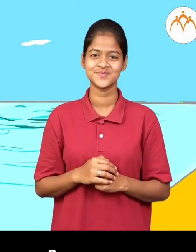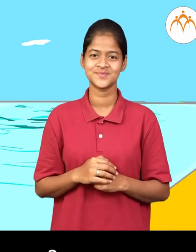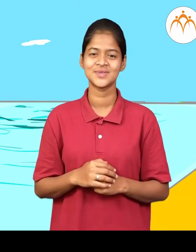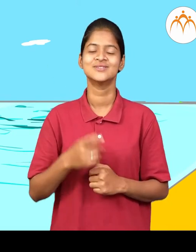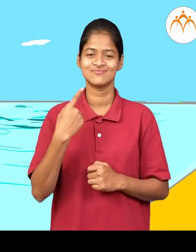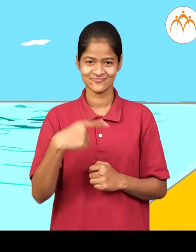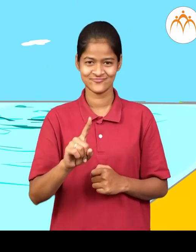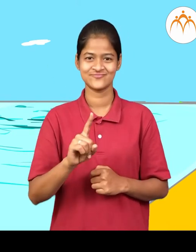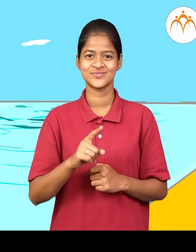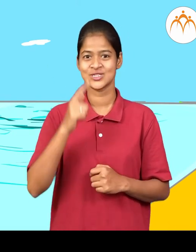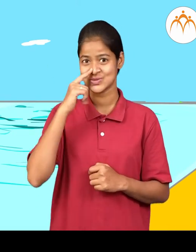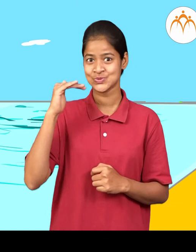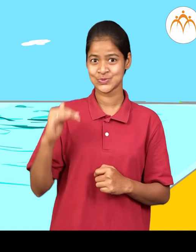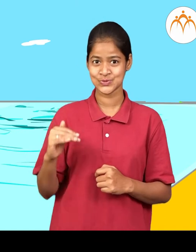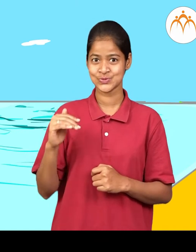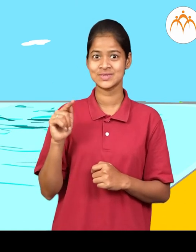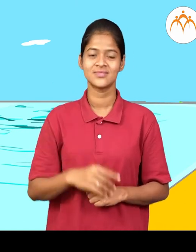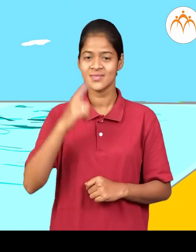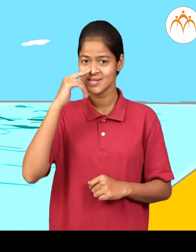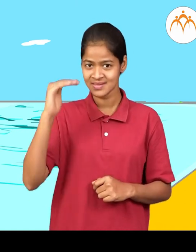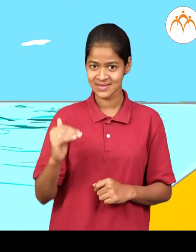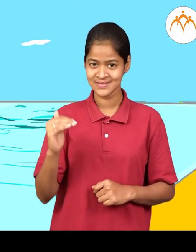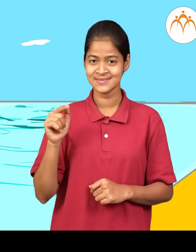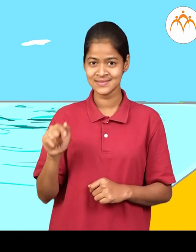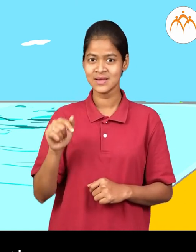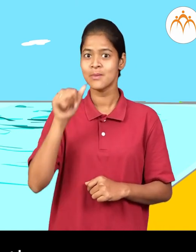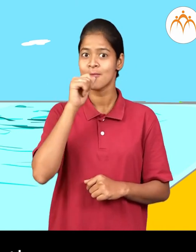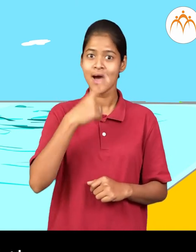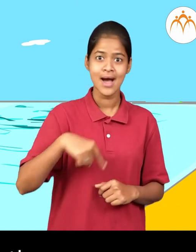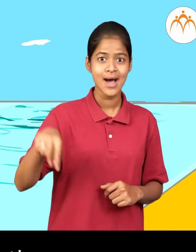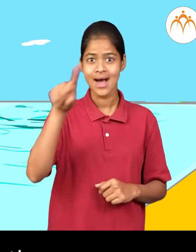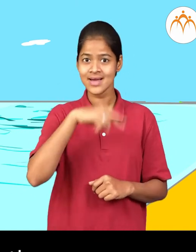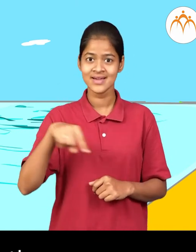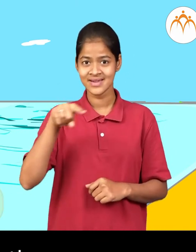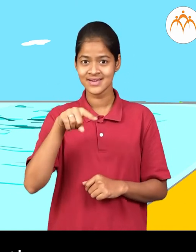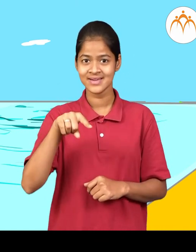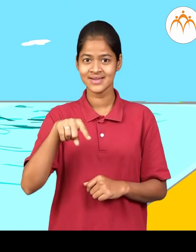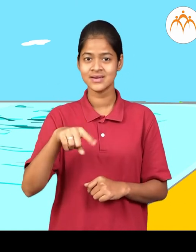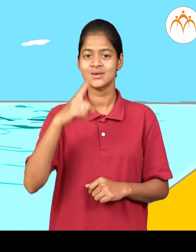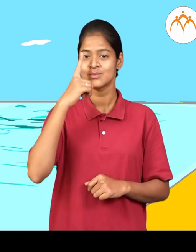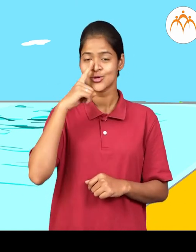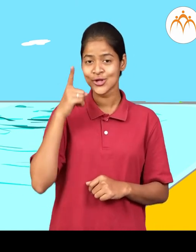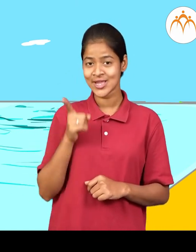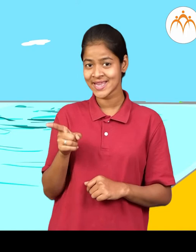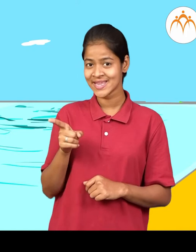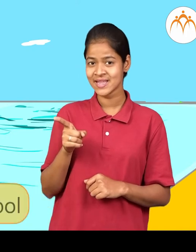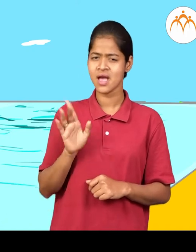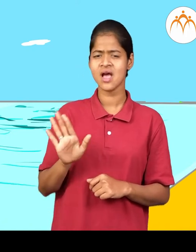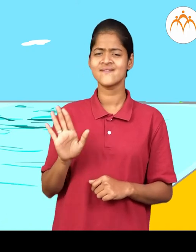a girl a pool that's right a girl a pool